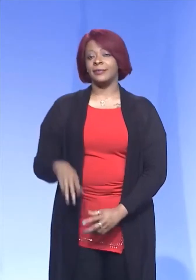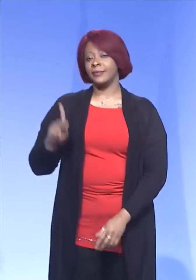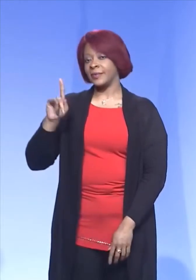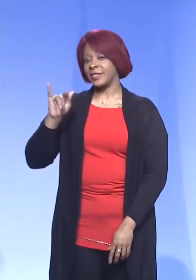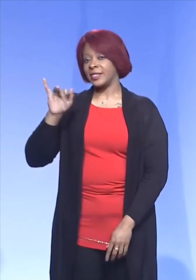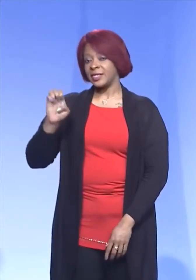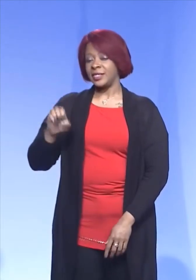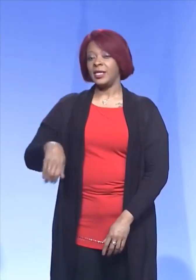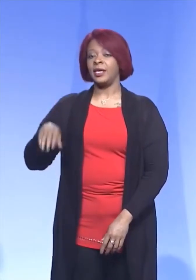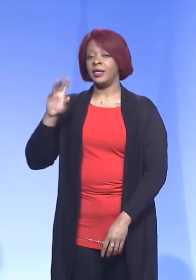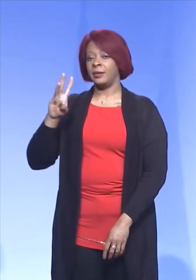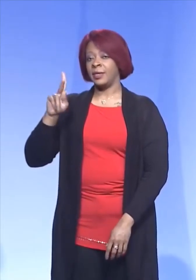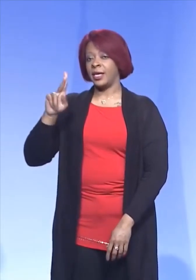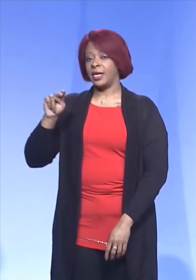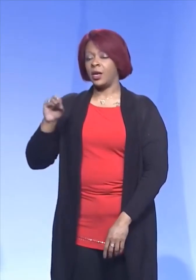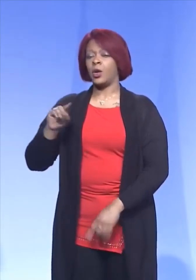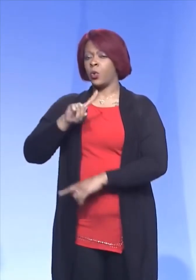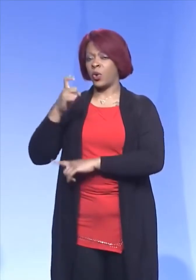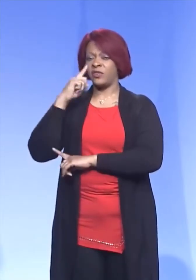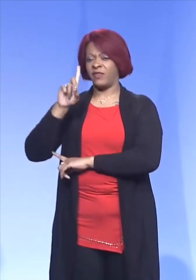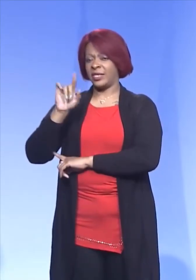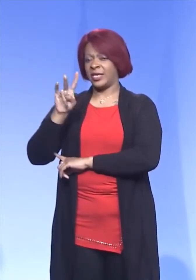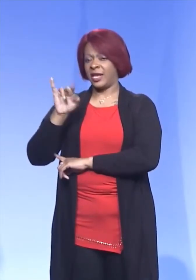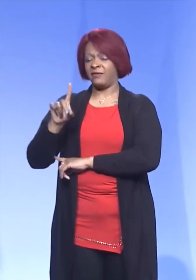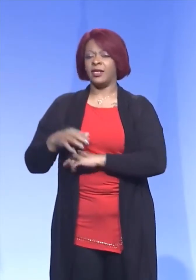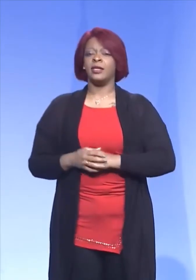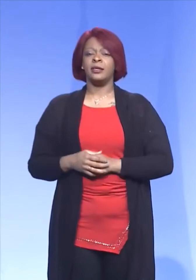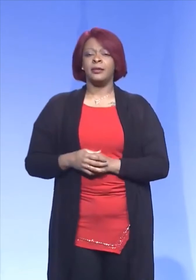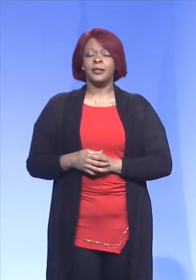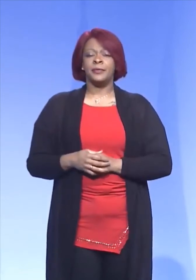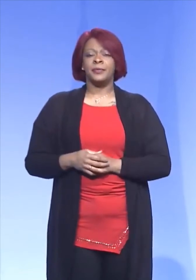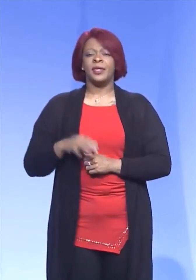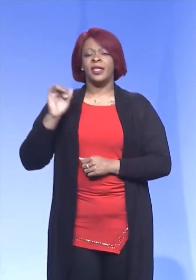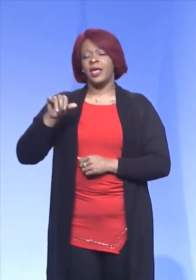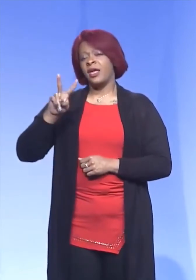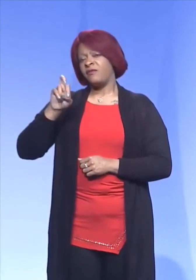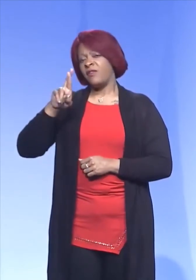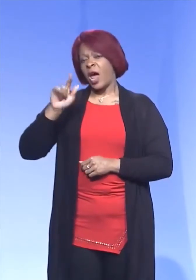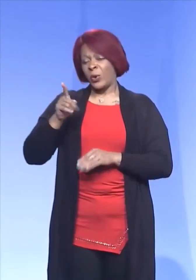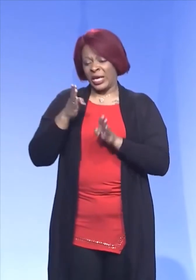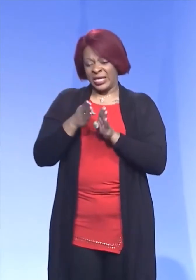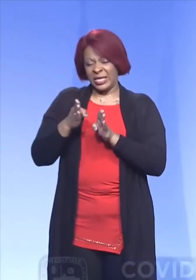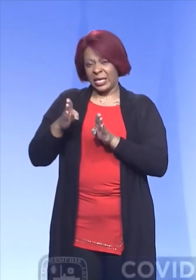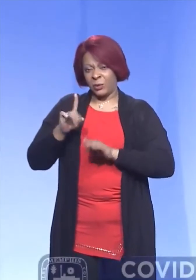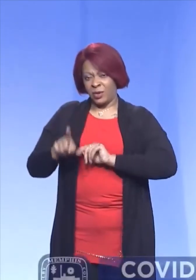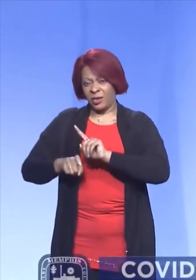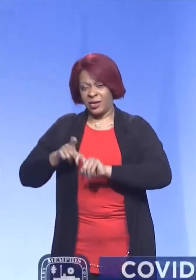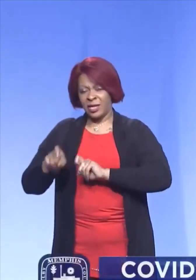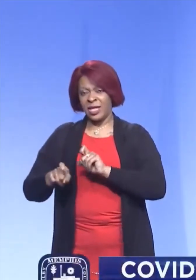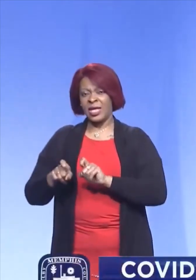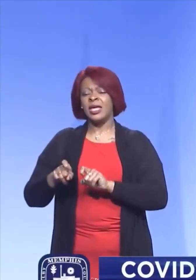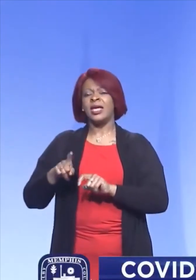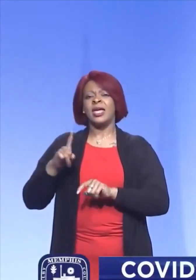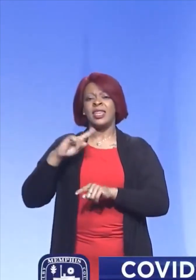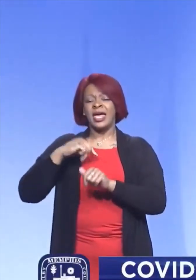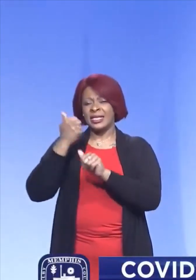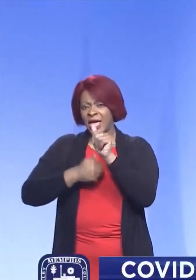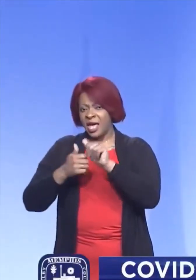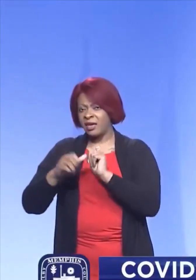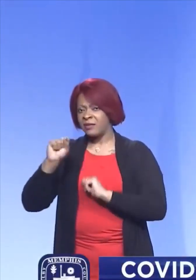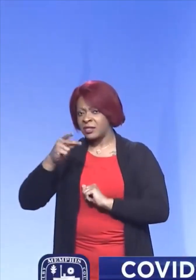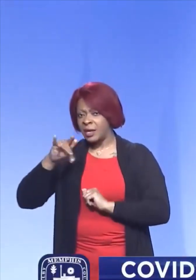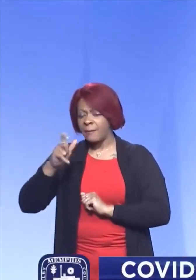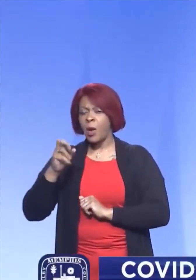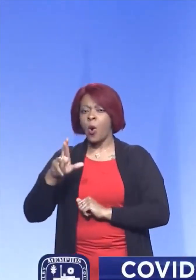Hi, this question is for David. I'm wondering, the viral sequencing that's been going on, has that been for every sample, or has that been